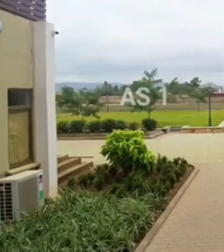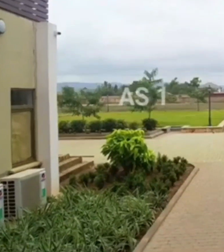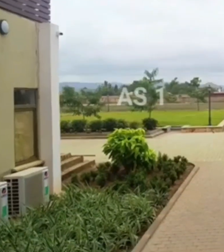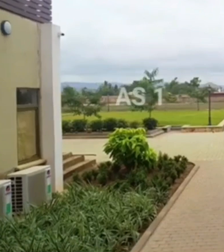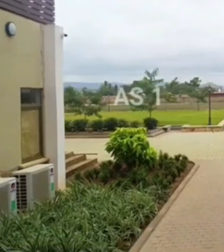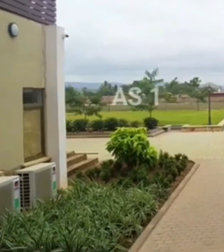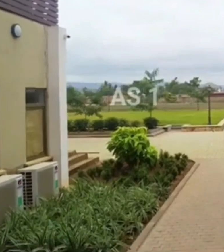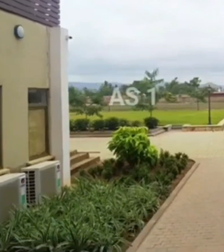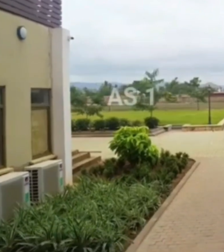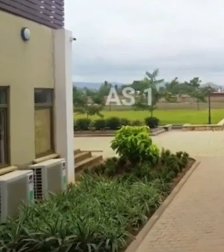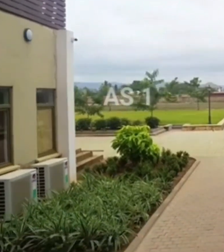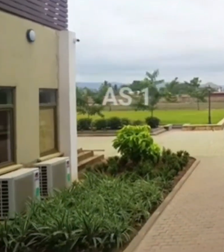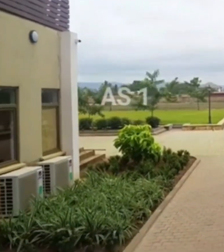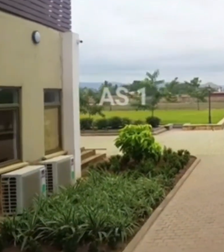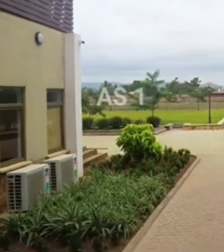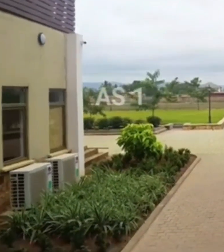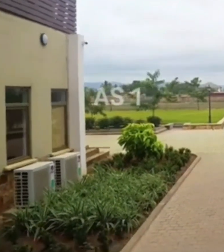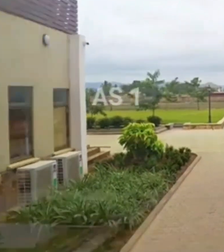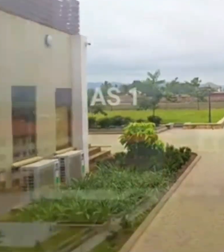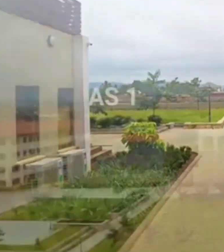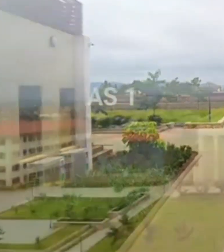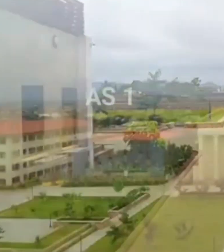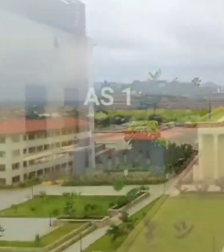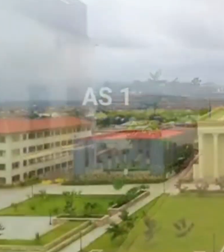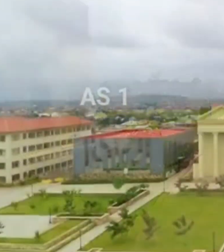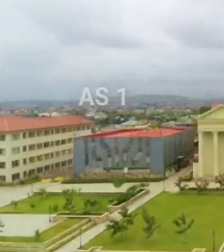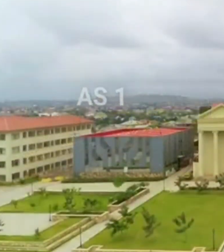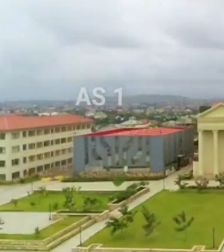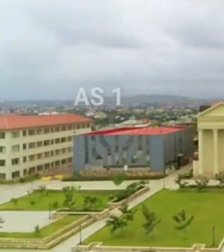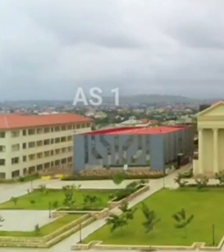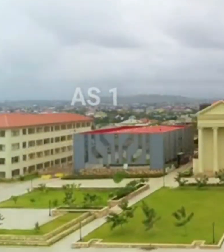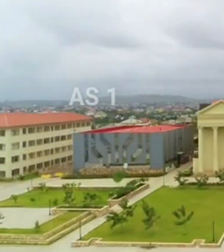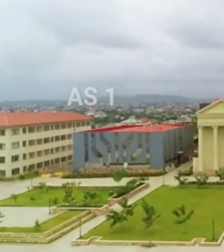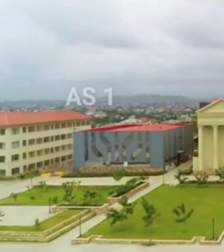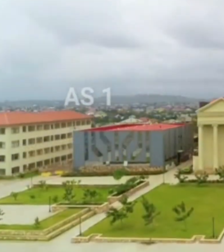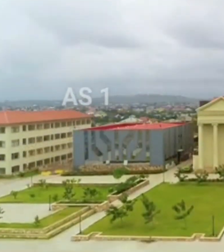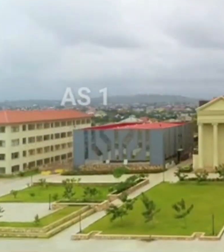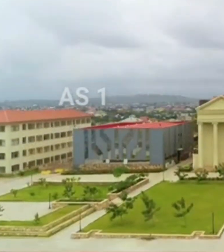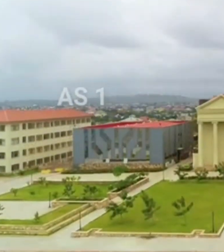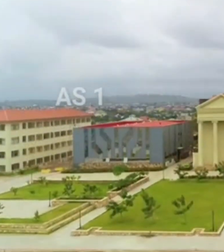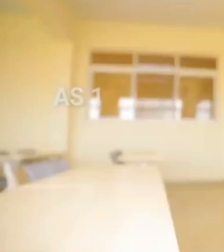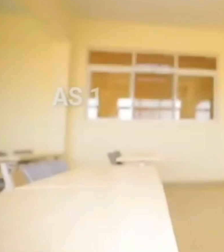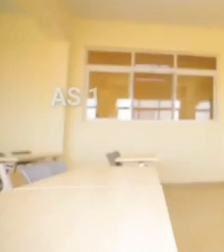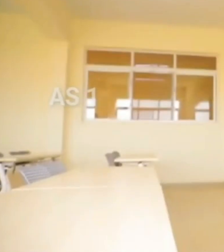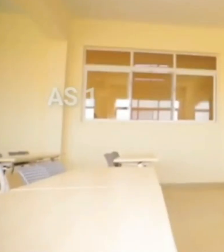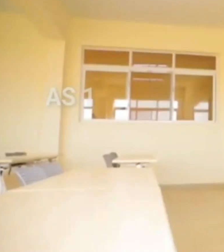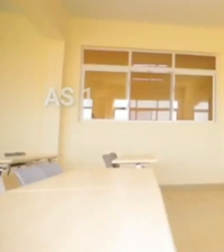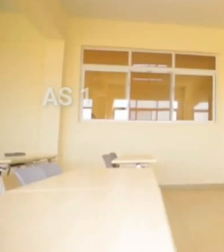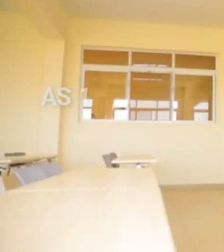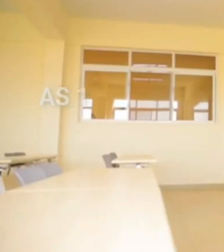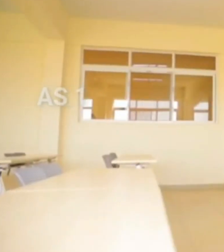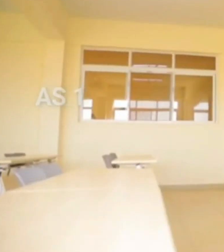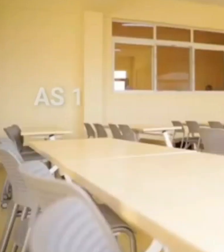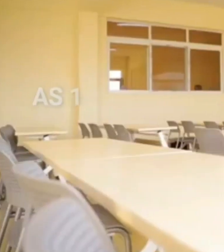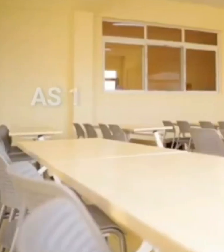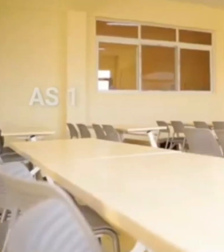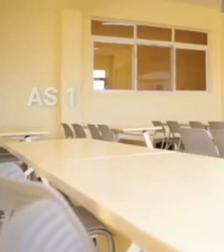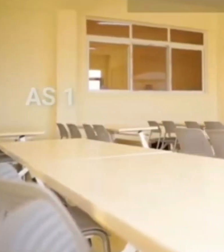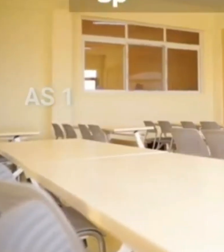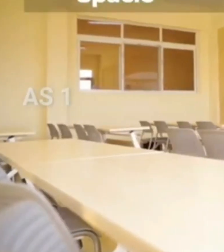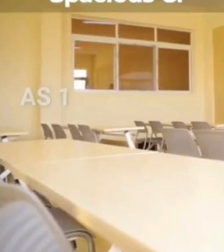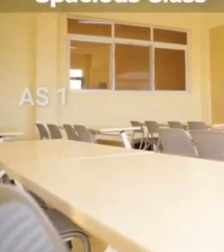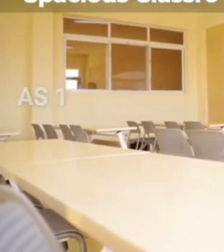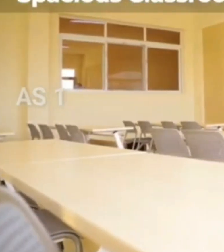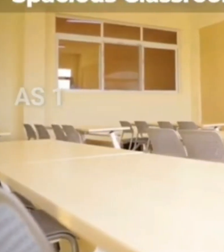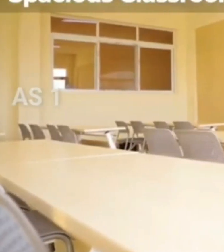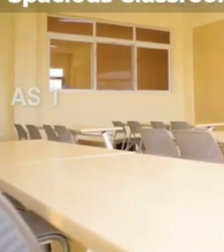we need more academic city university colleges across this country the kind of work that is being done here